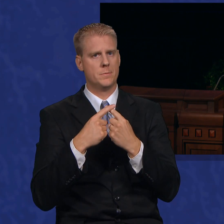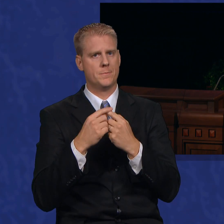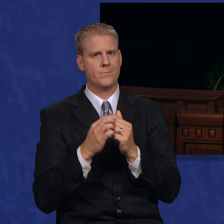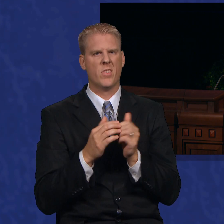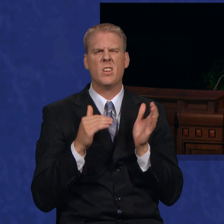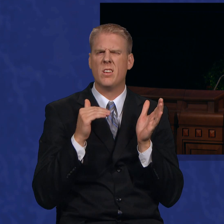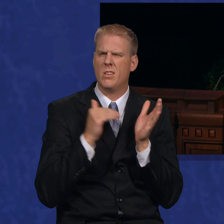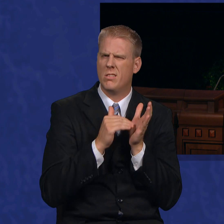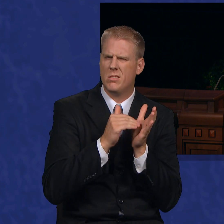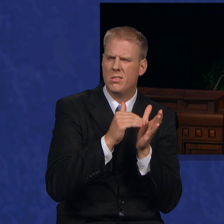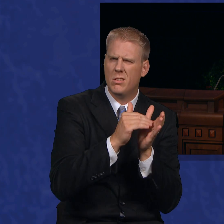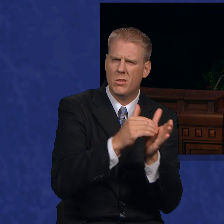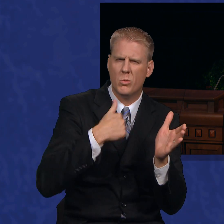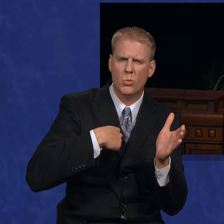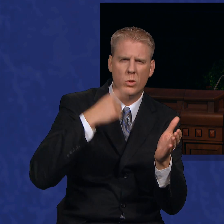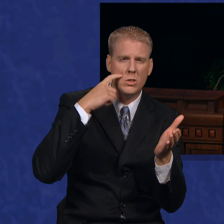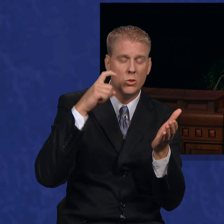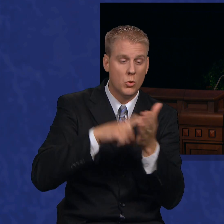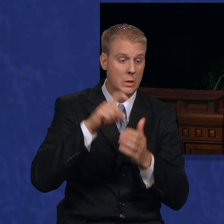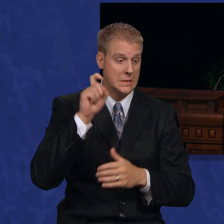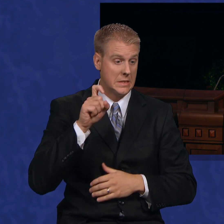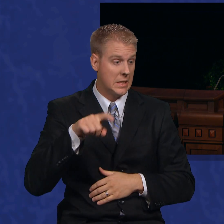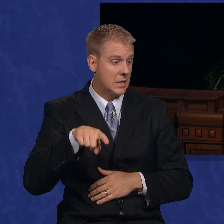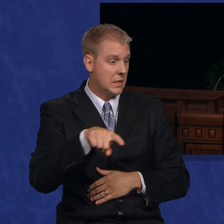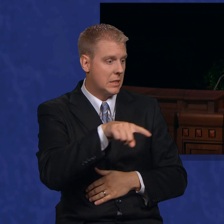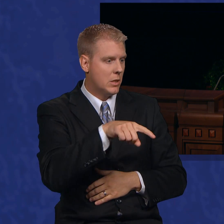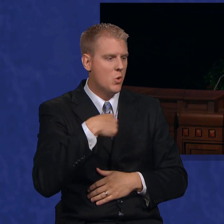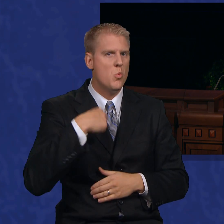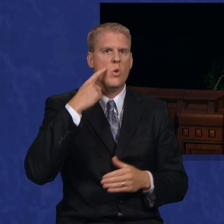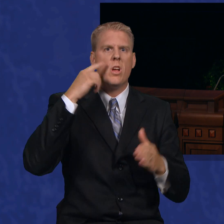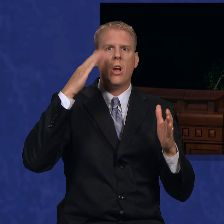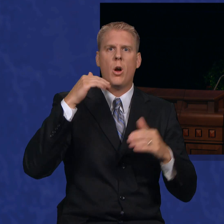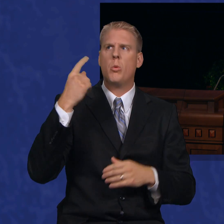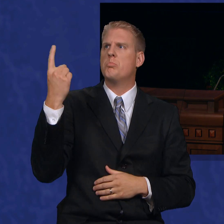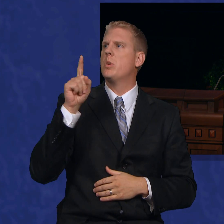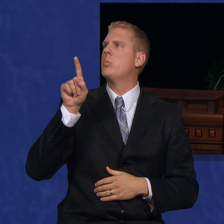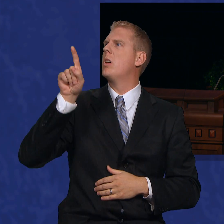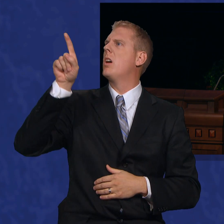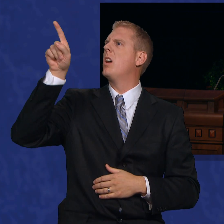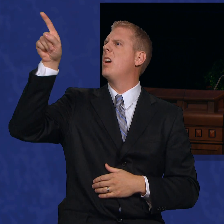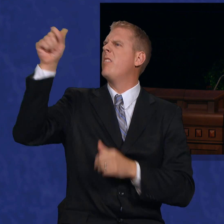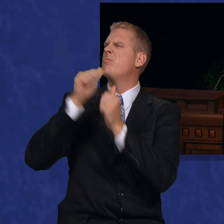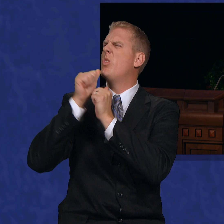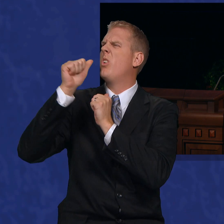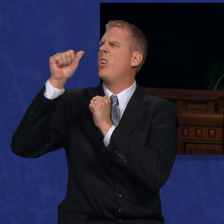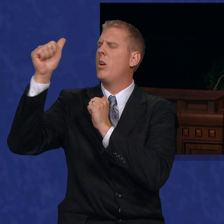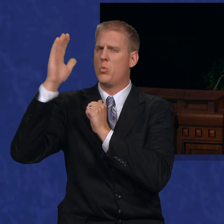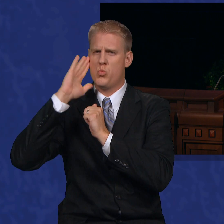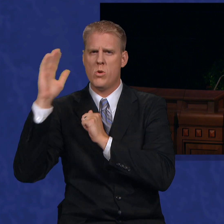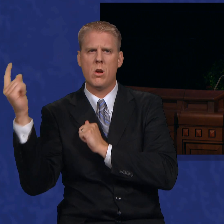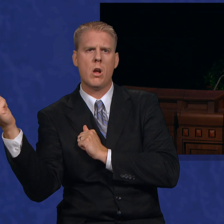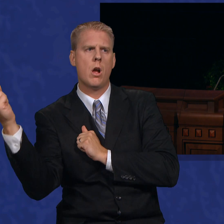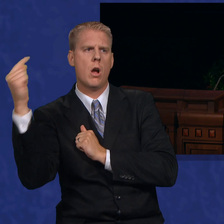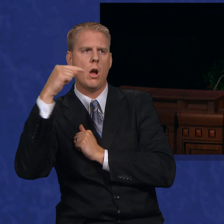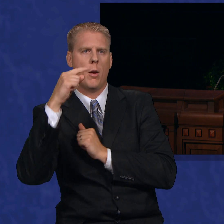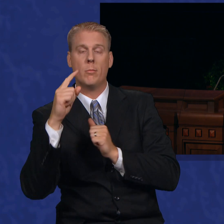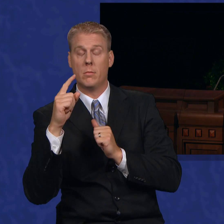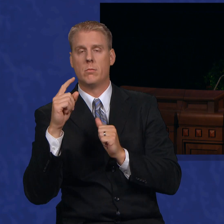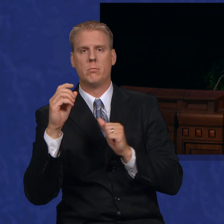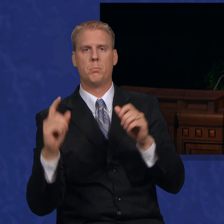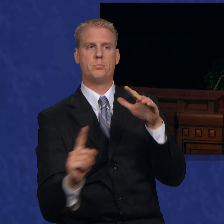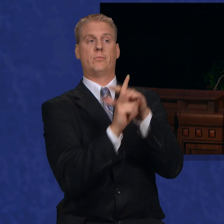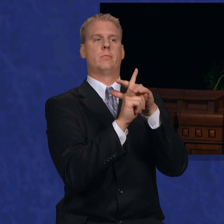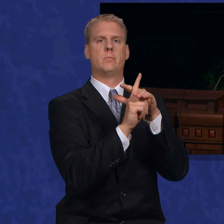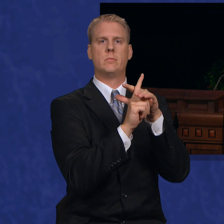we notice the needs around us and are hoping that someone from far away will magically appear